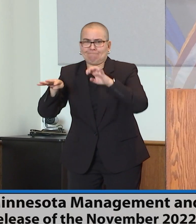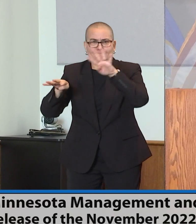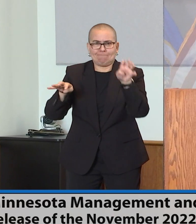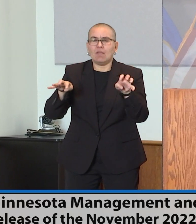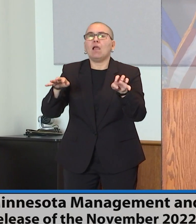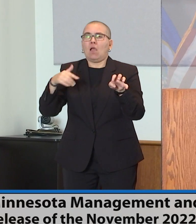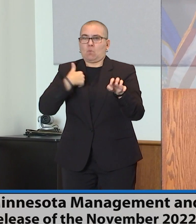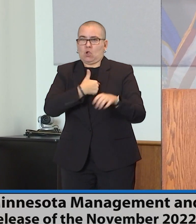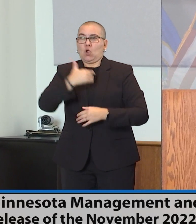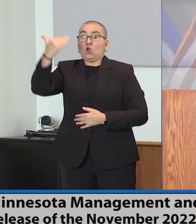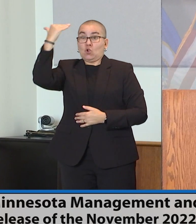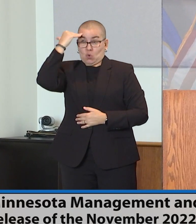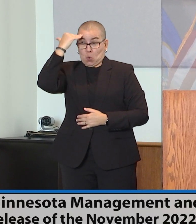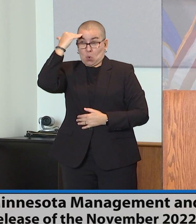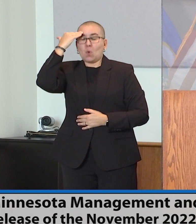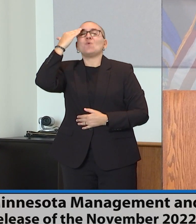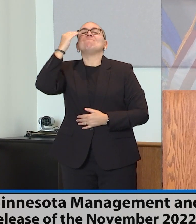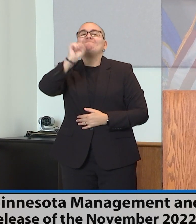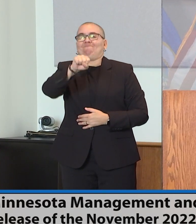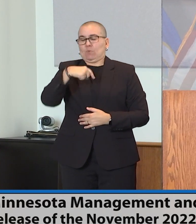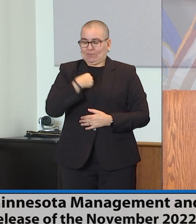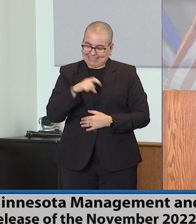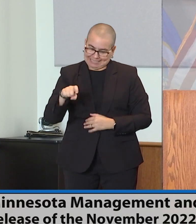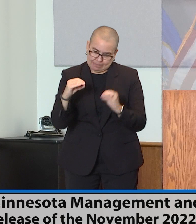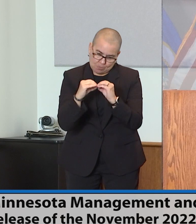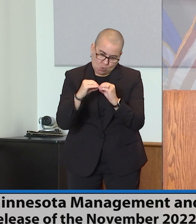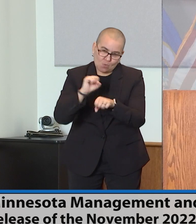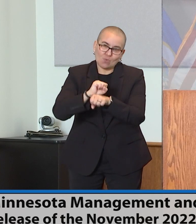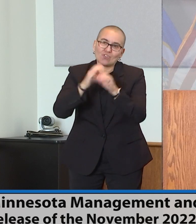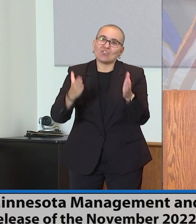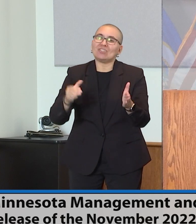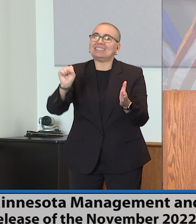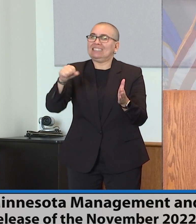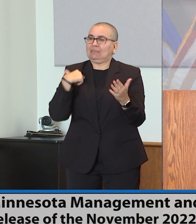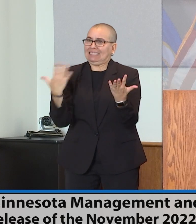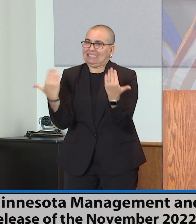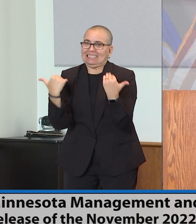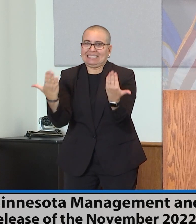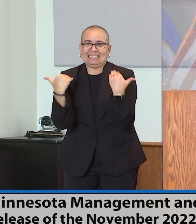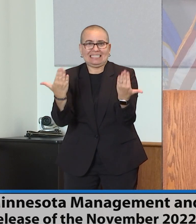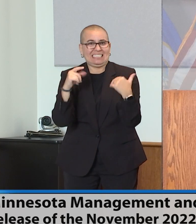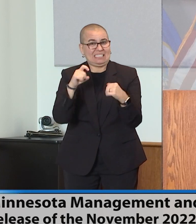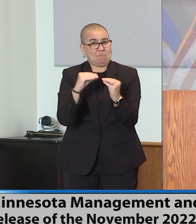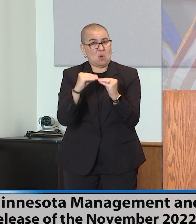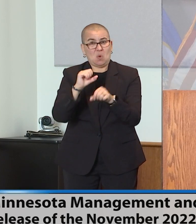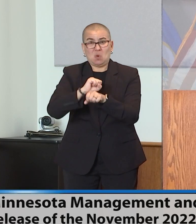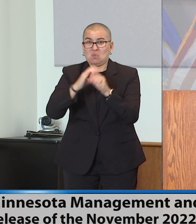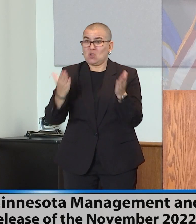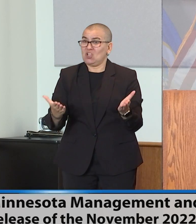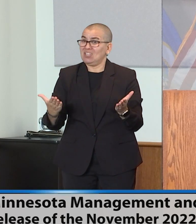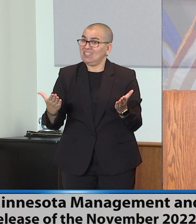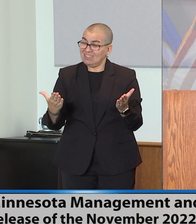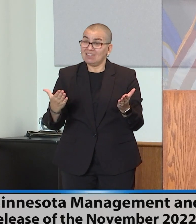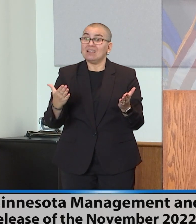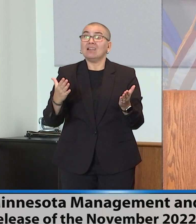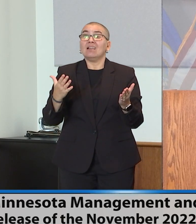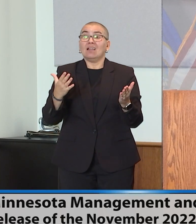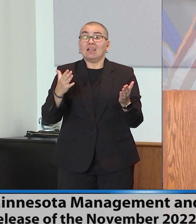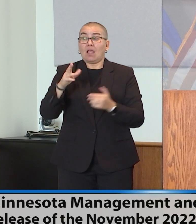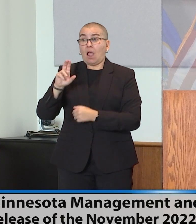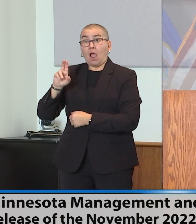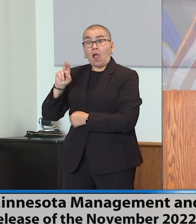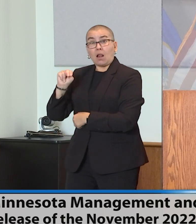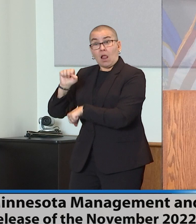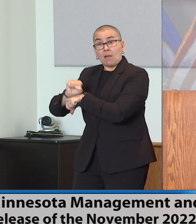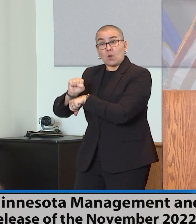workers in Minnesota, that we have a tight labor supply and extraordinarily low unemployment. And